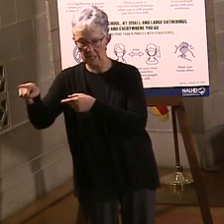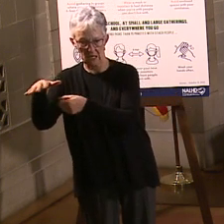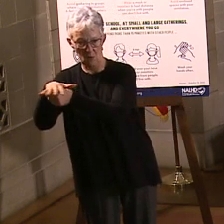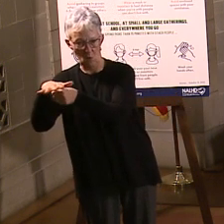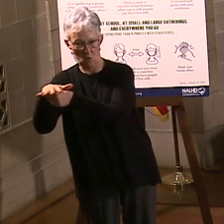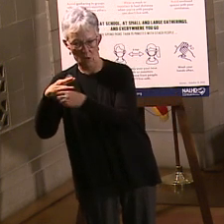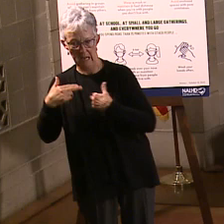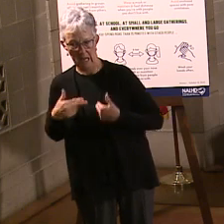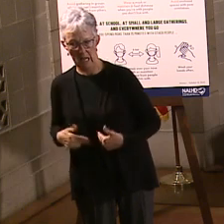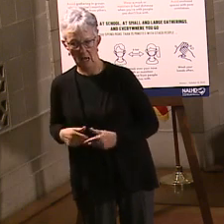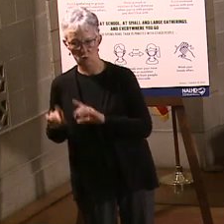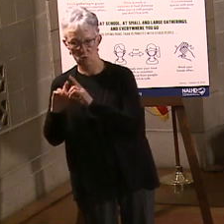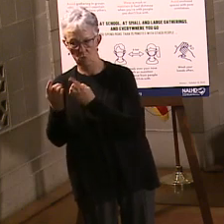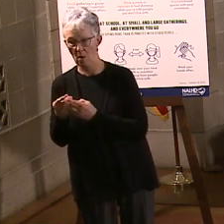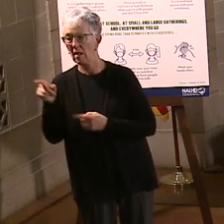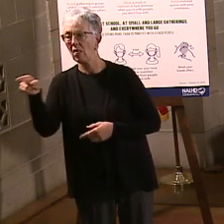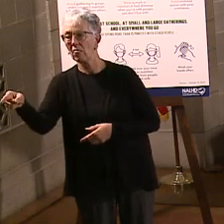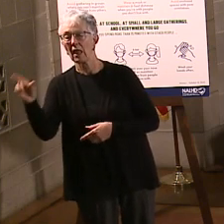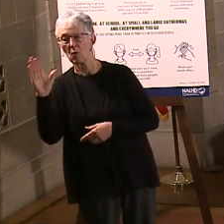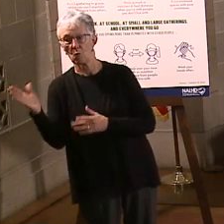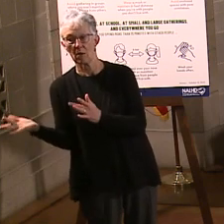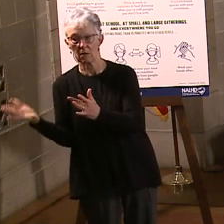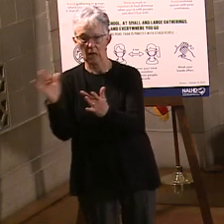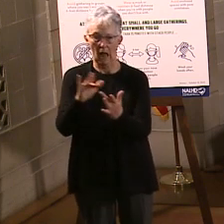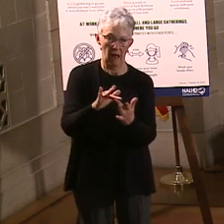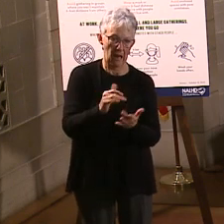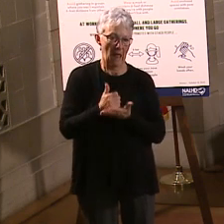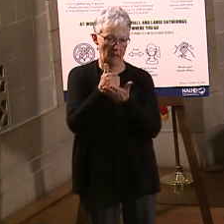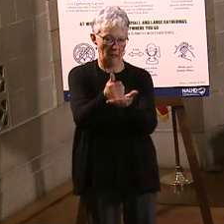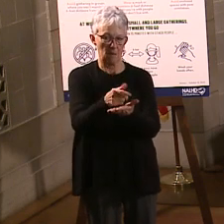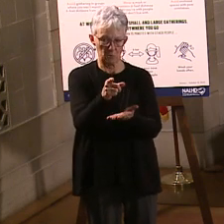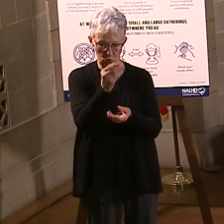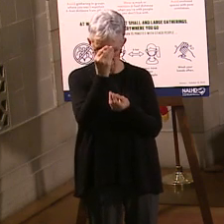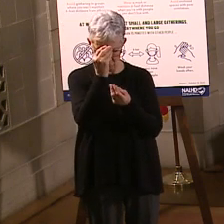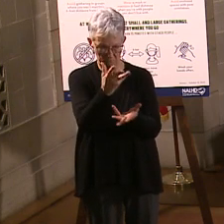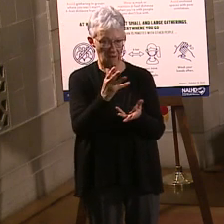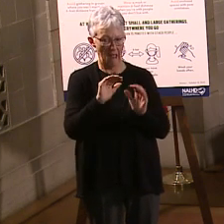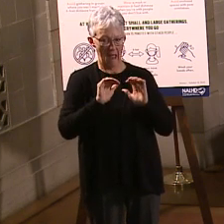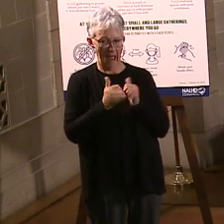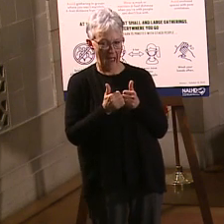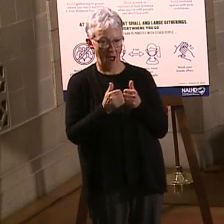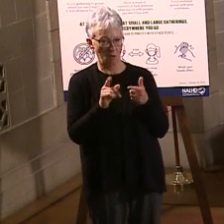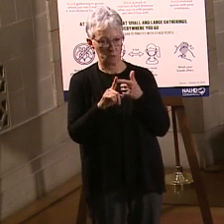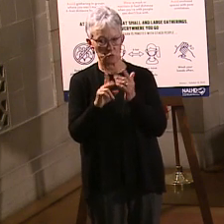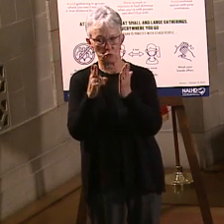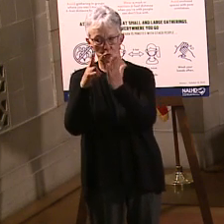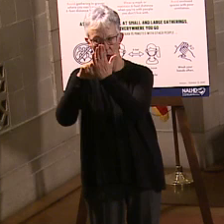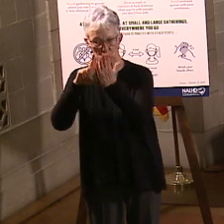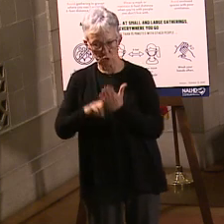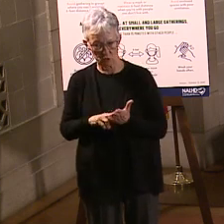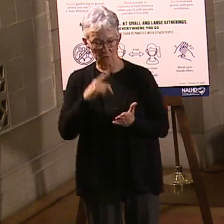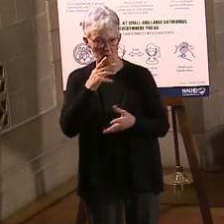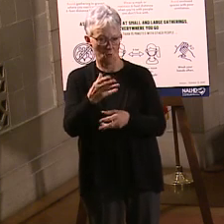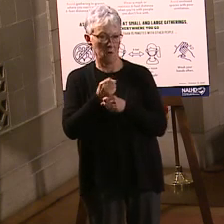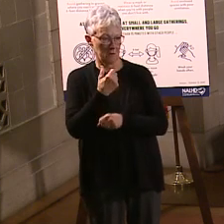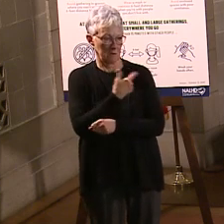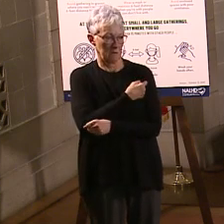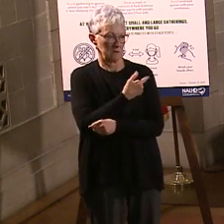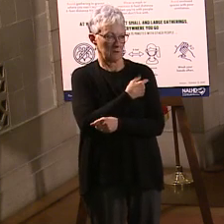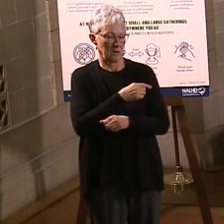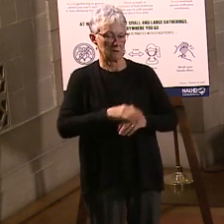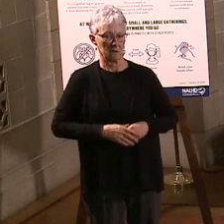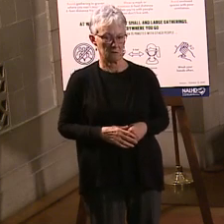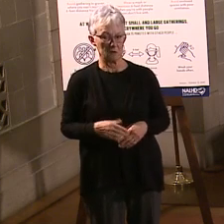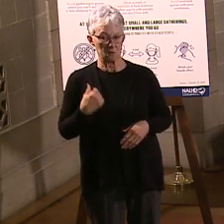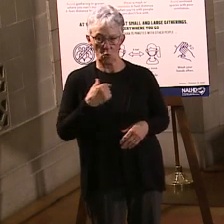public health department people will help you make sure that you get notified of all the steps. So we've tried to make sure that we're not, you know, that we've got good